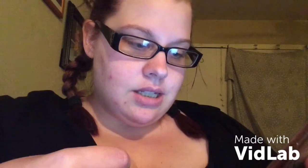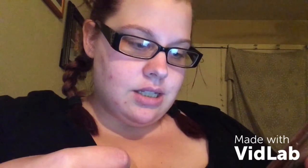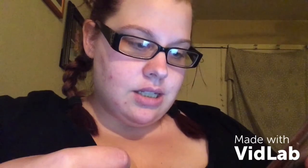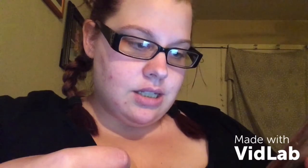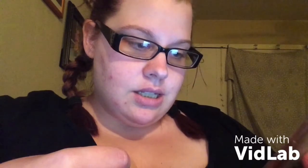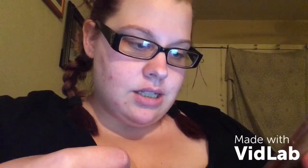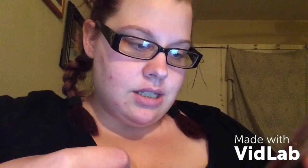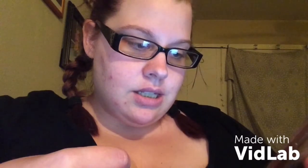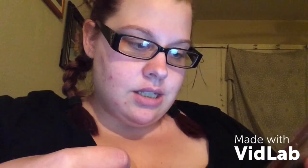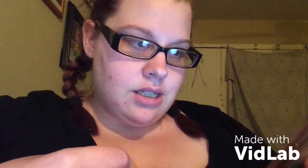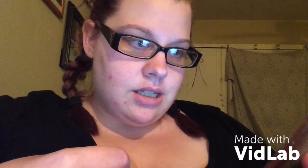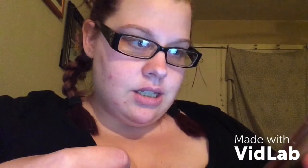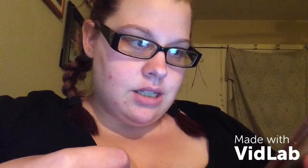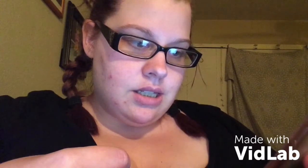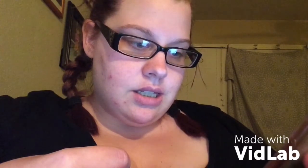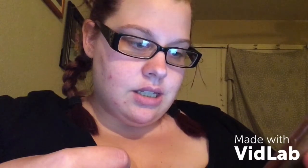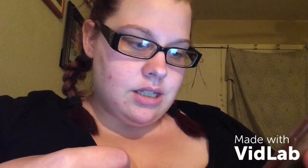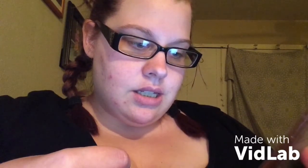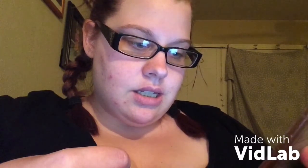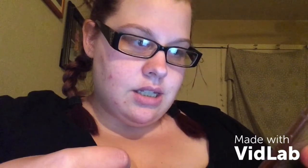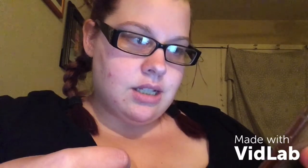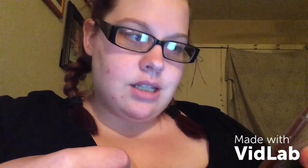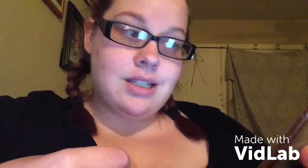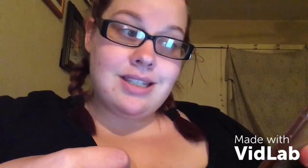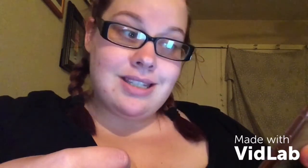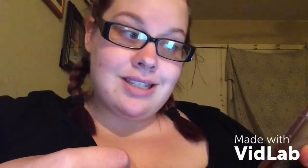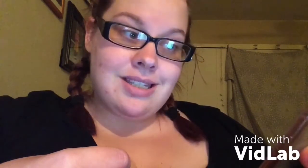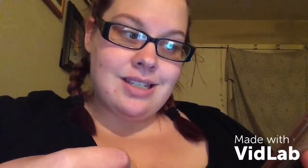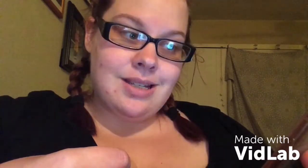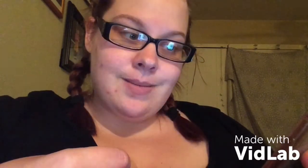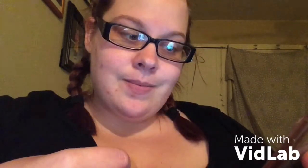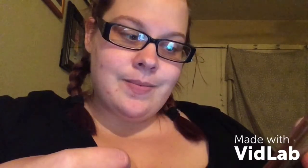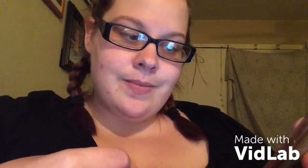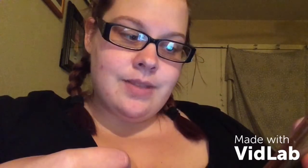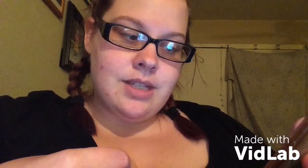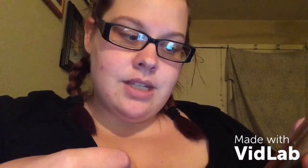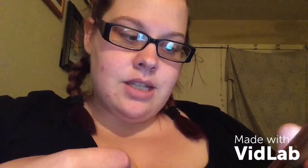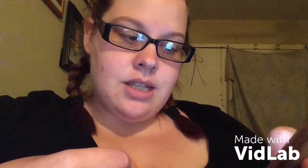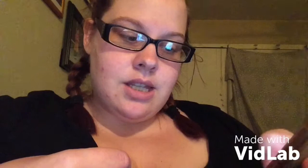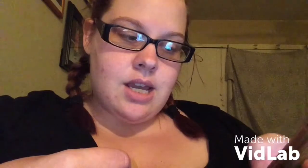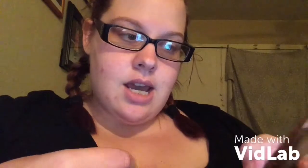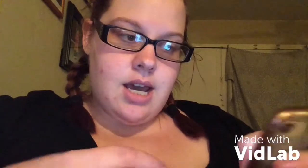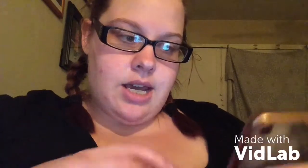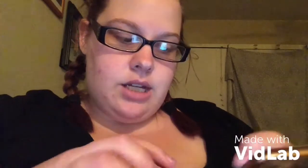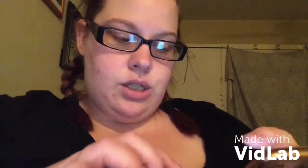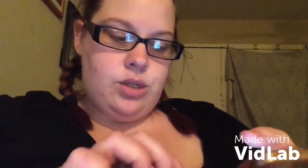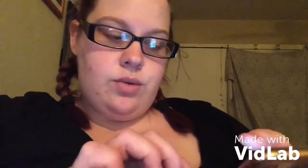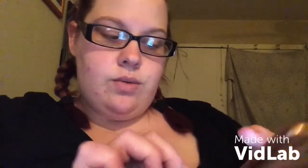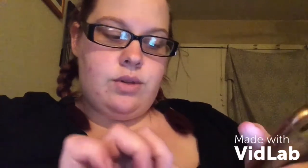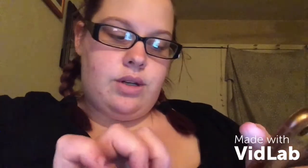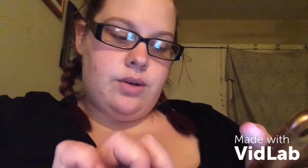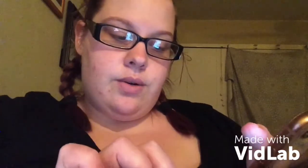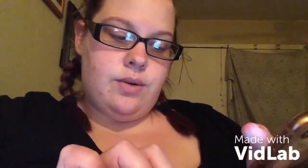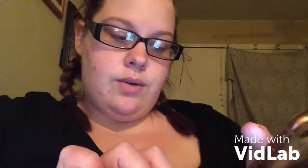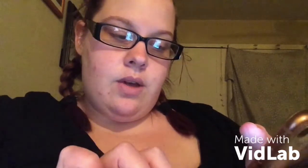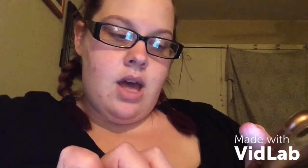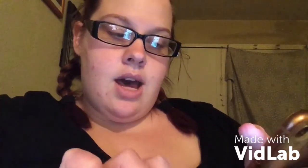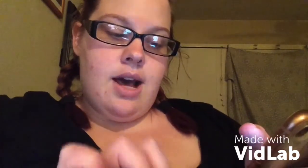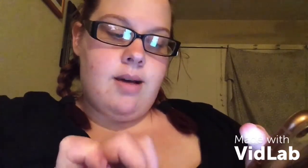I do know, um,